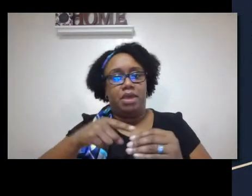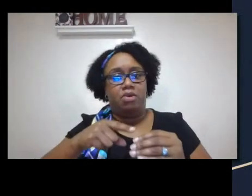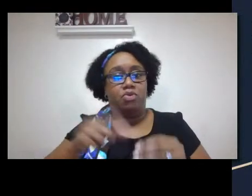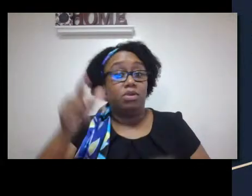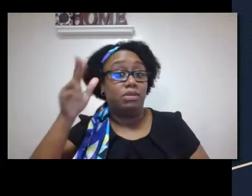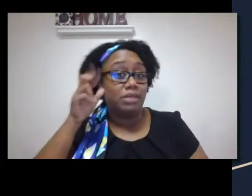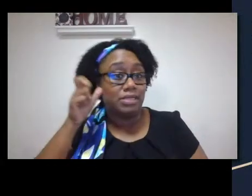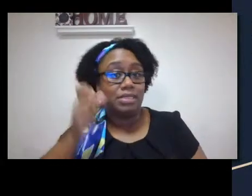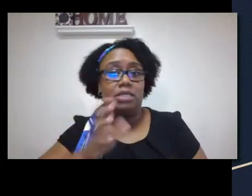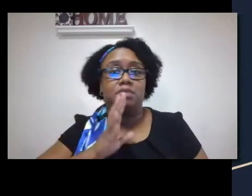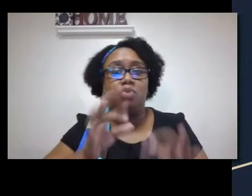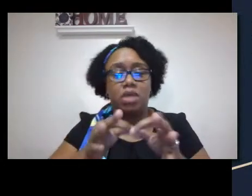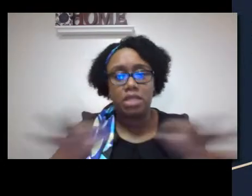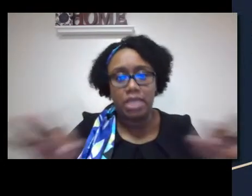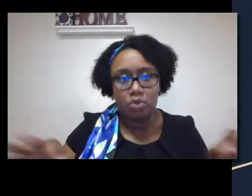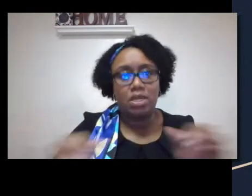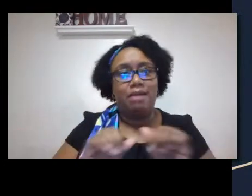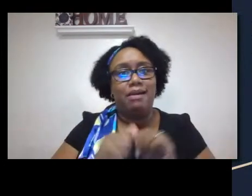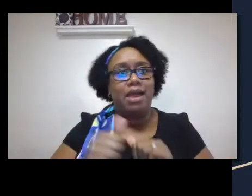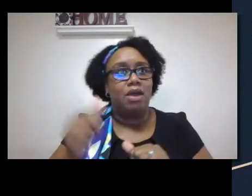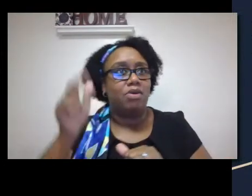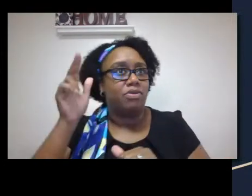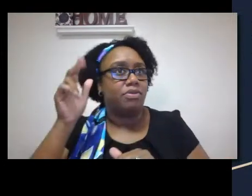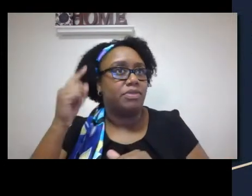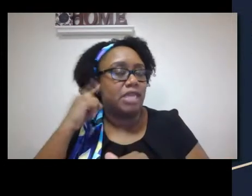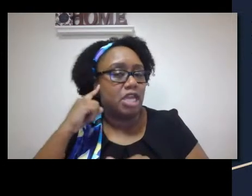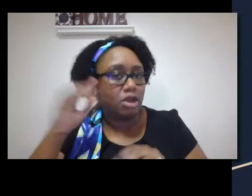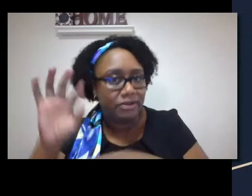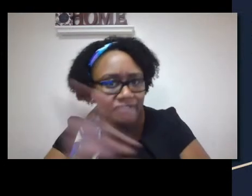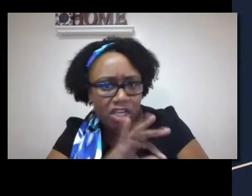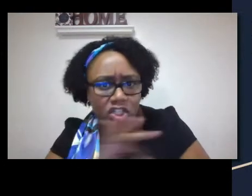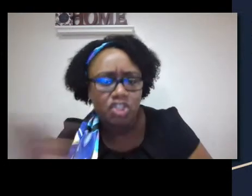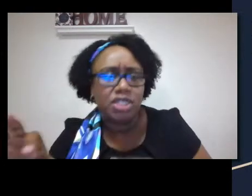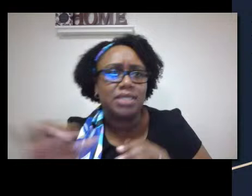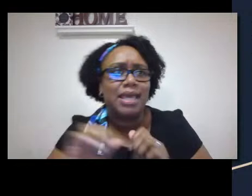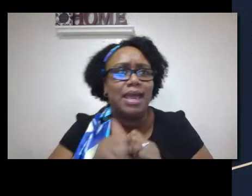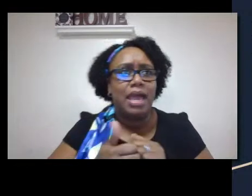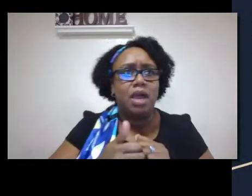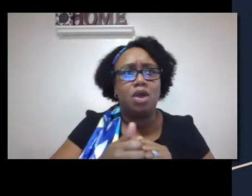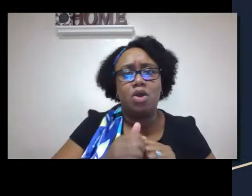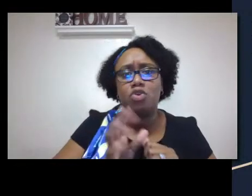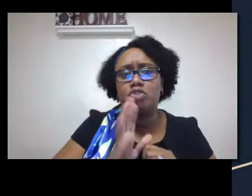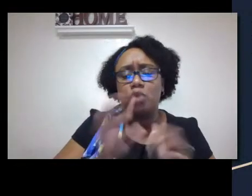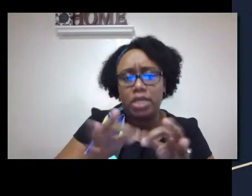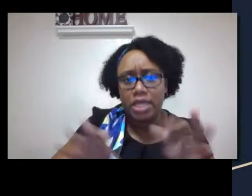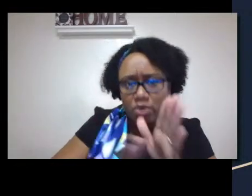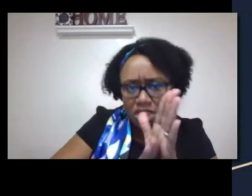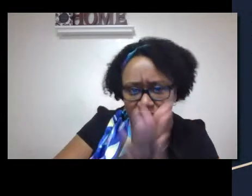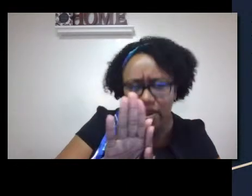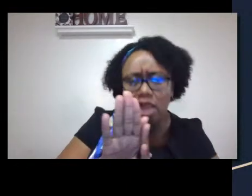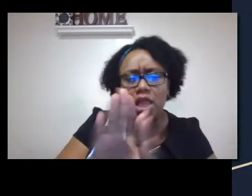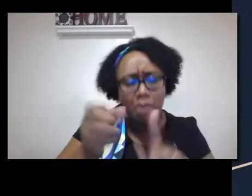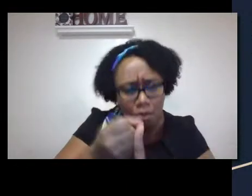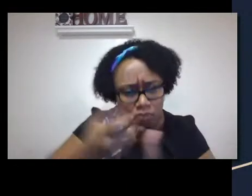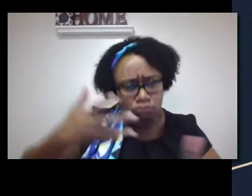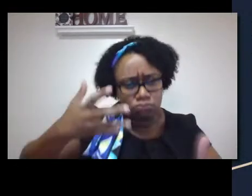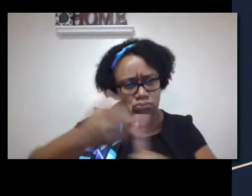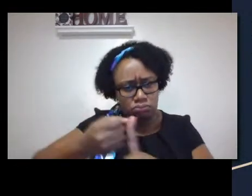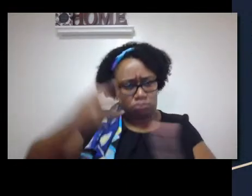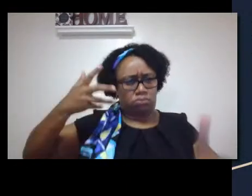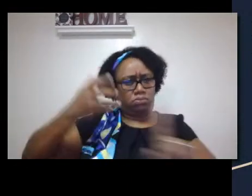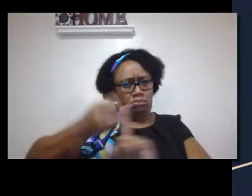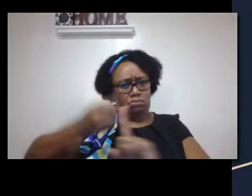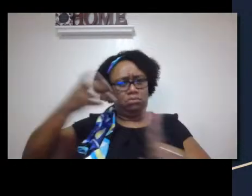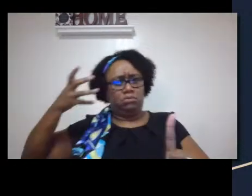And there's a lot of expansion about sound, hearing, spoken language, function of the ear,